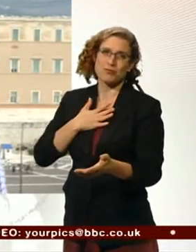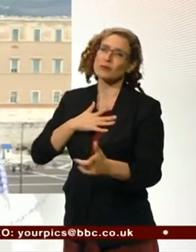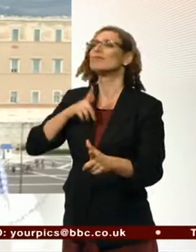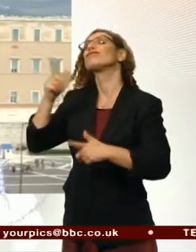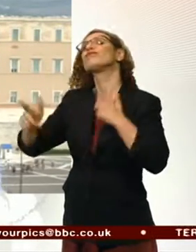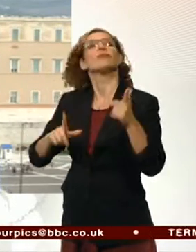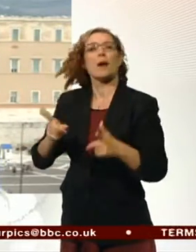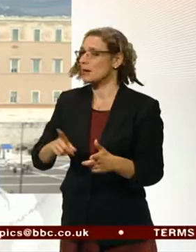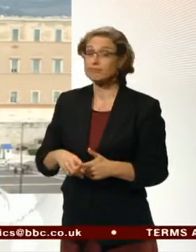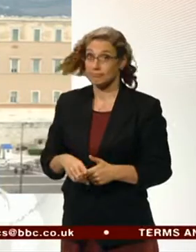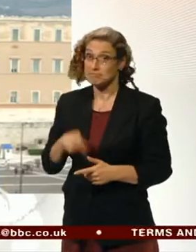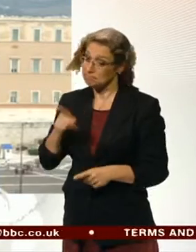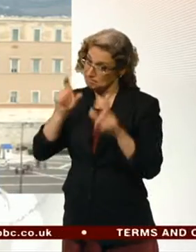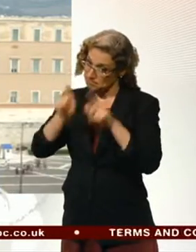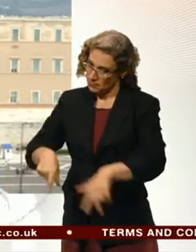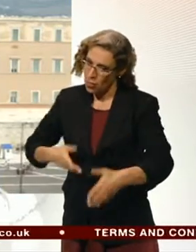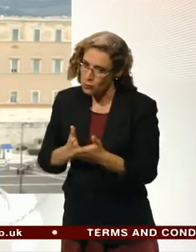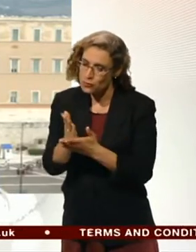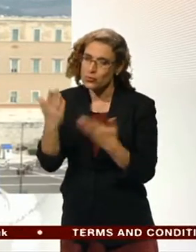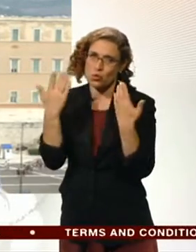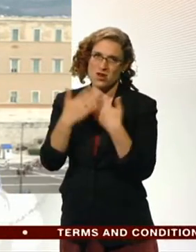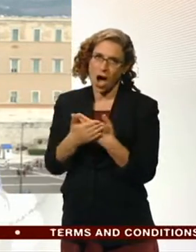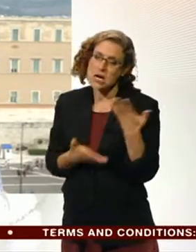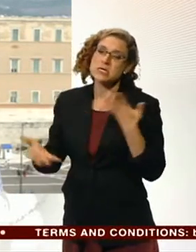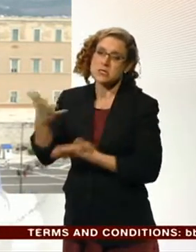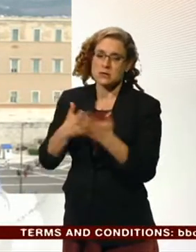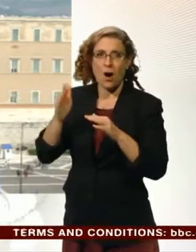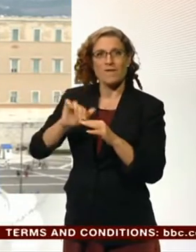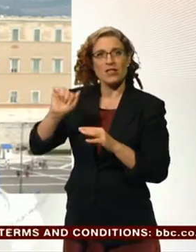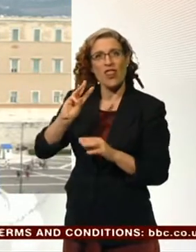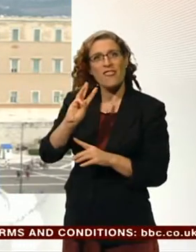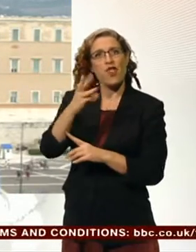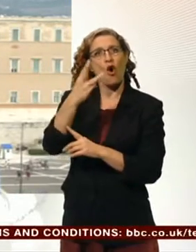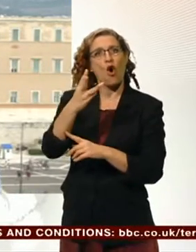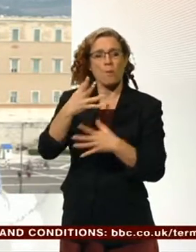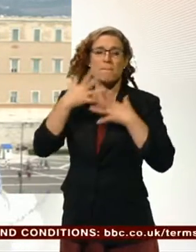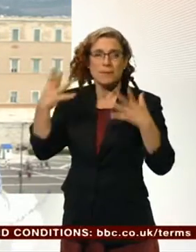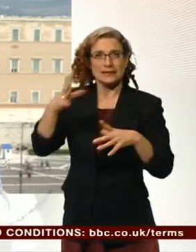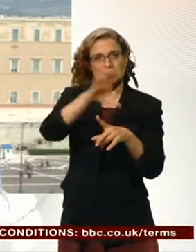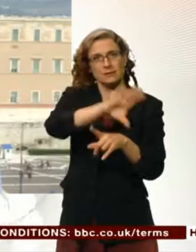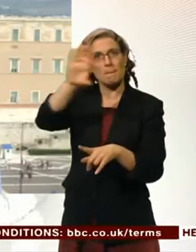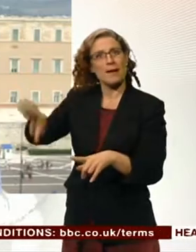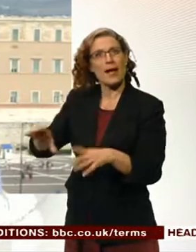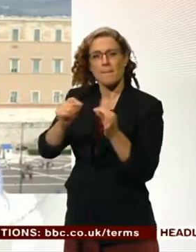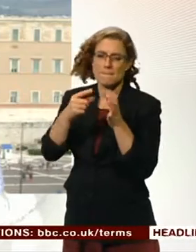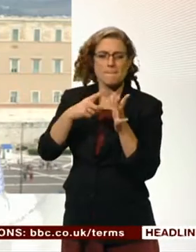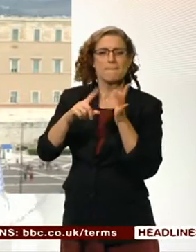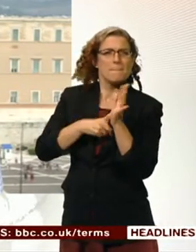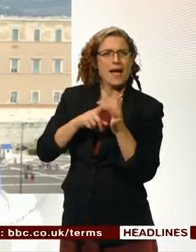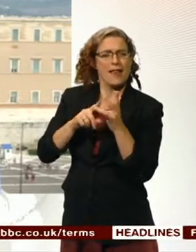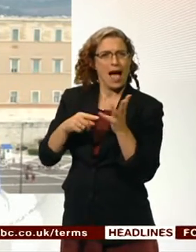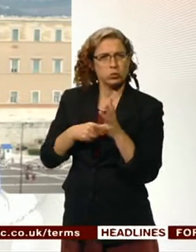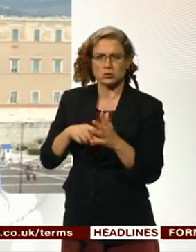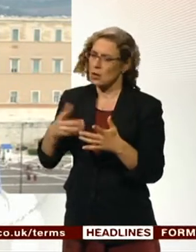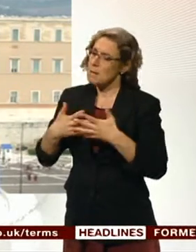night, debating this country's third major bailout in five years. It was a painful, sometimes bizarre debate